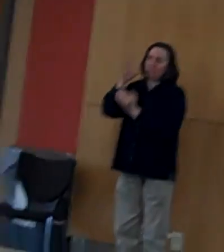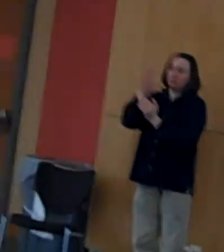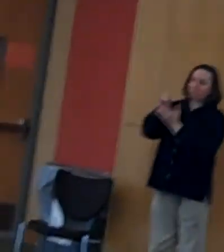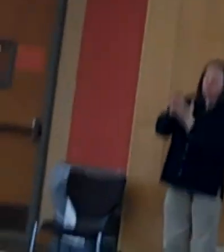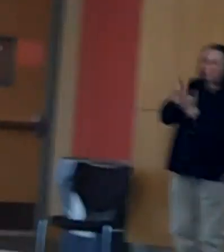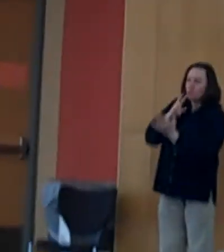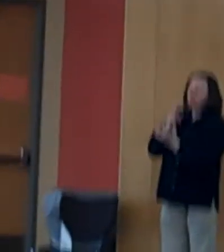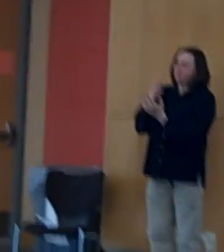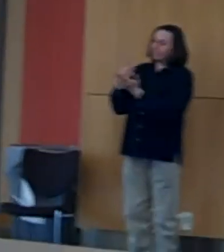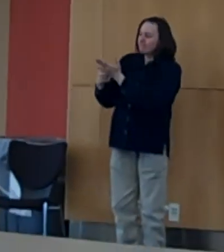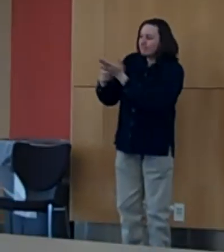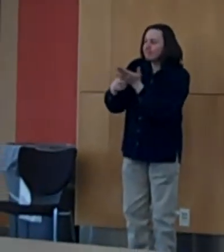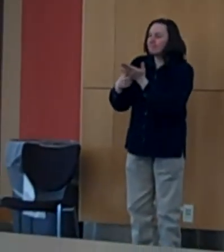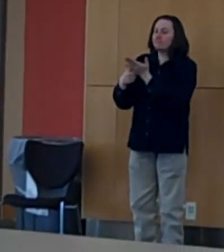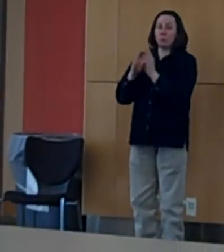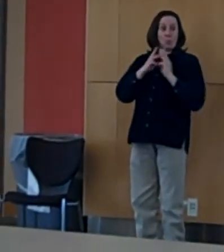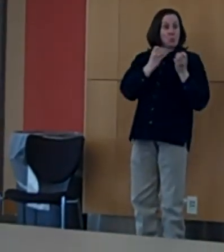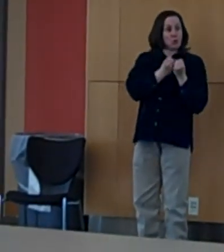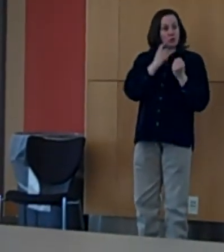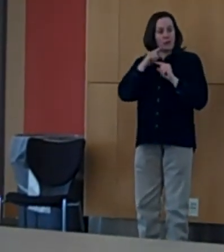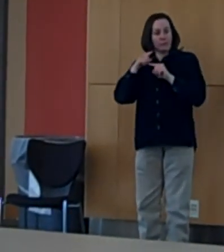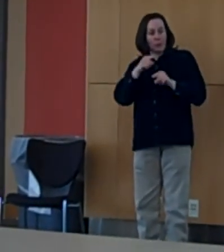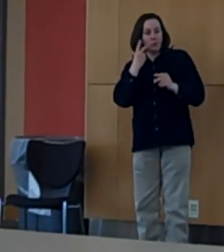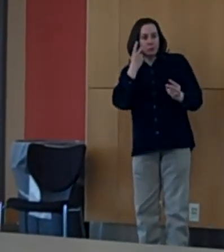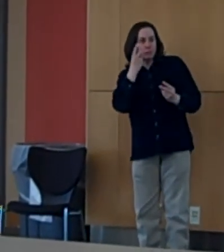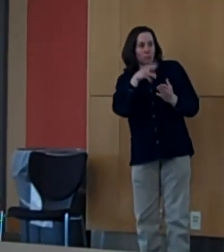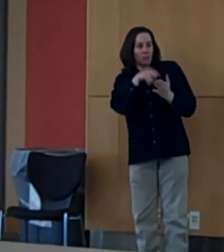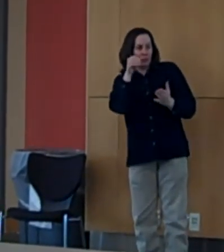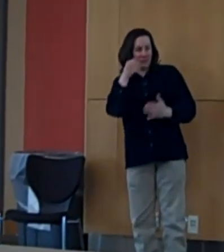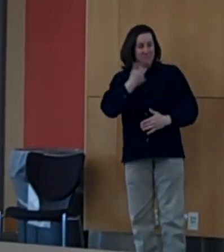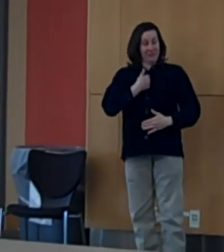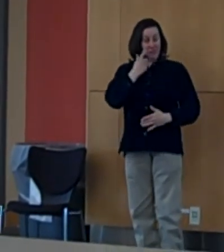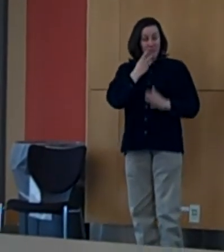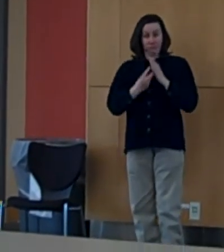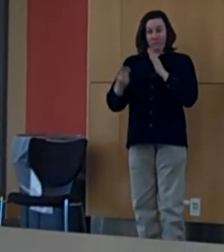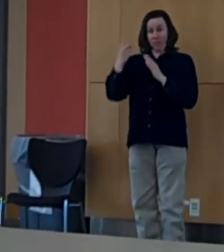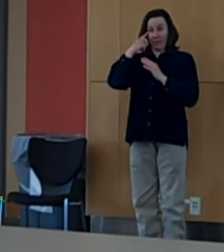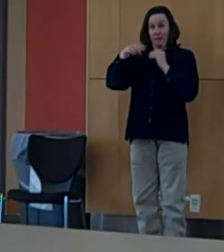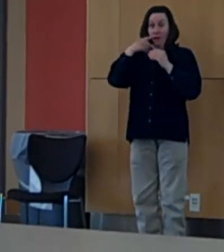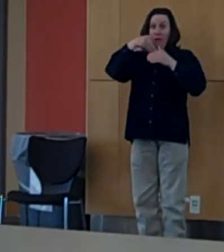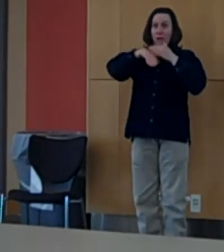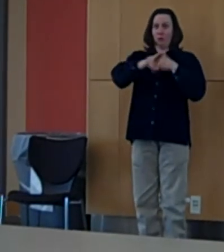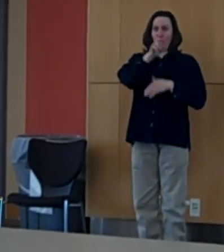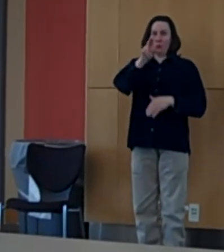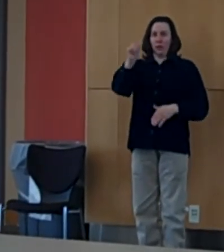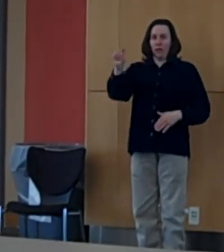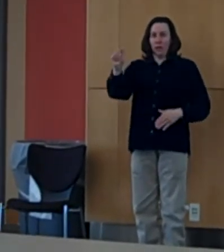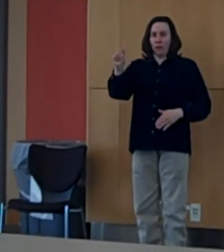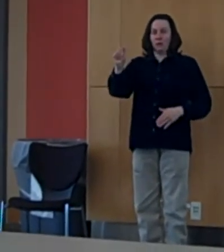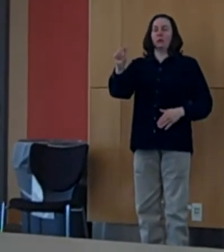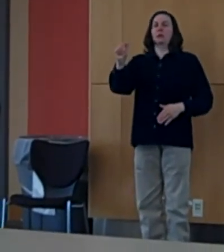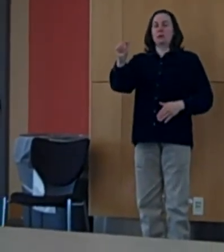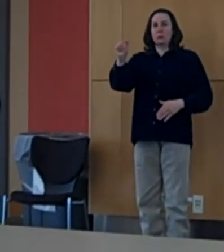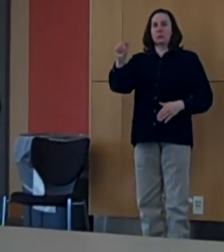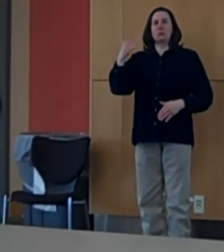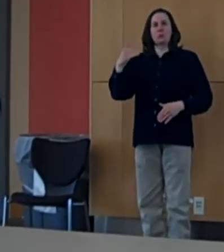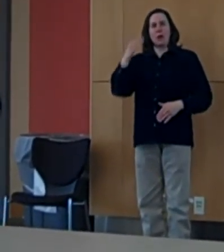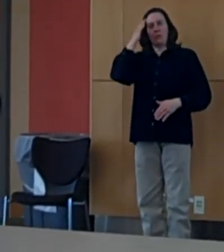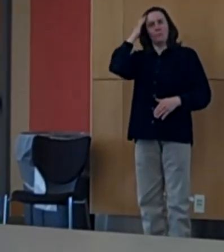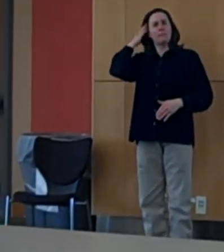reflect on my experience of entering into higher education, I was recommended to take the active